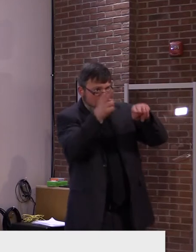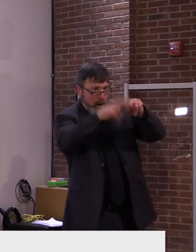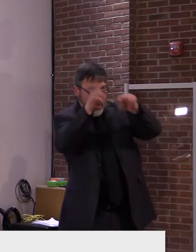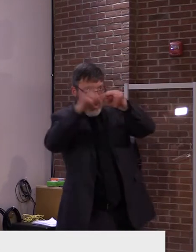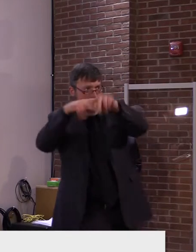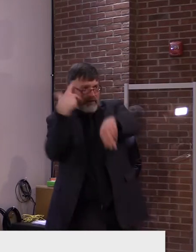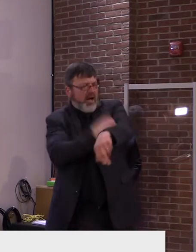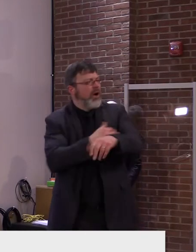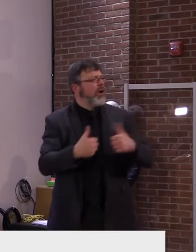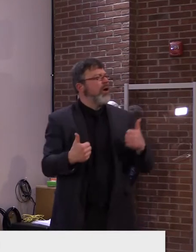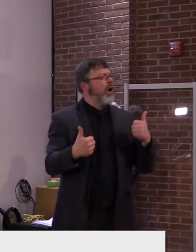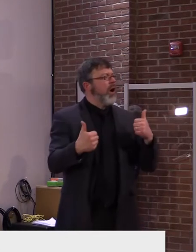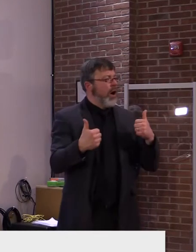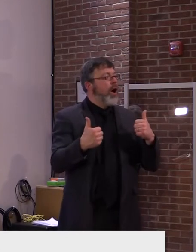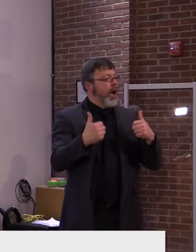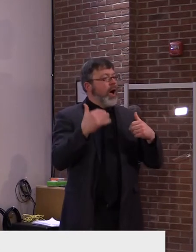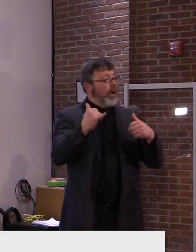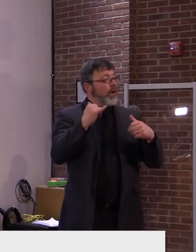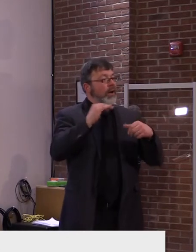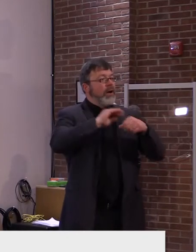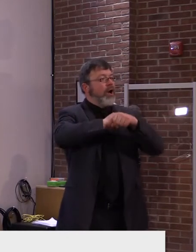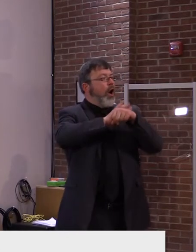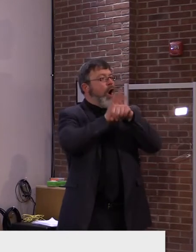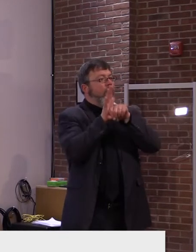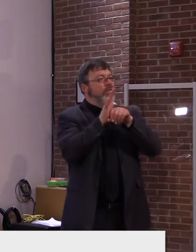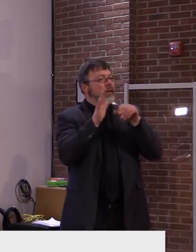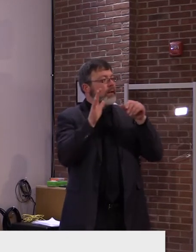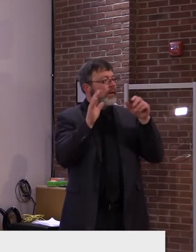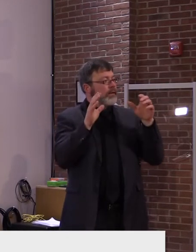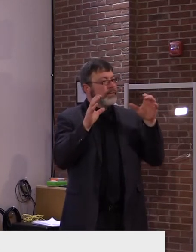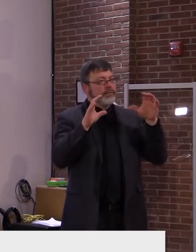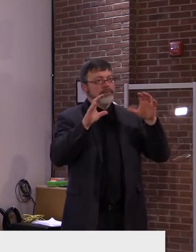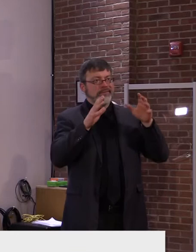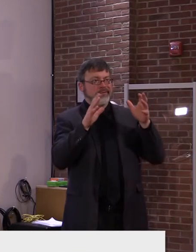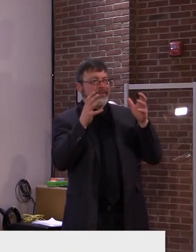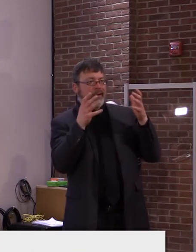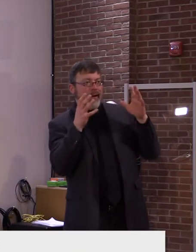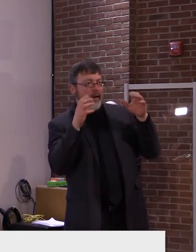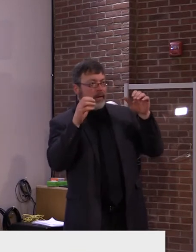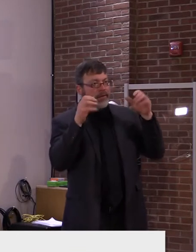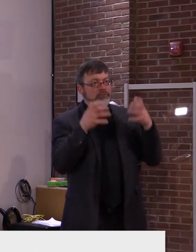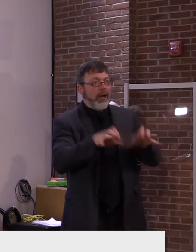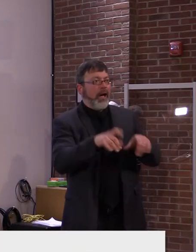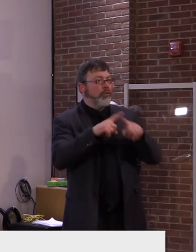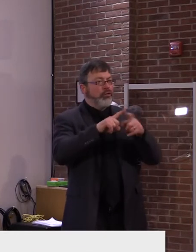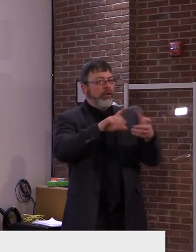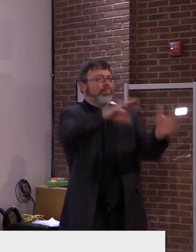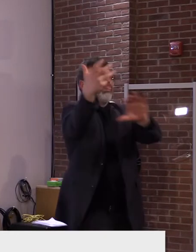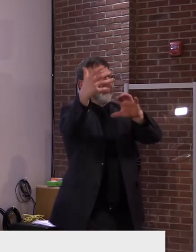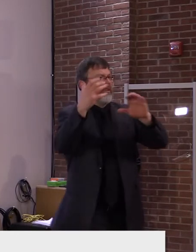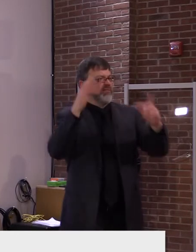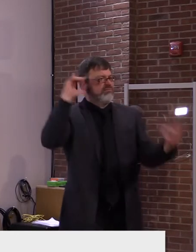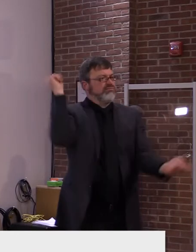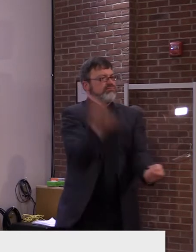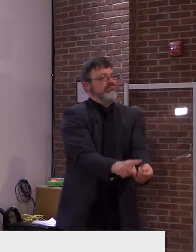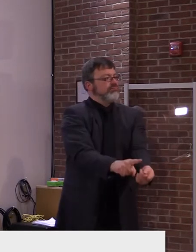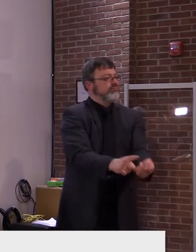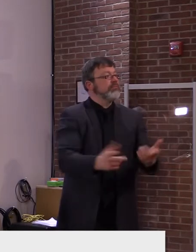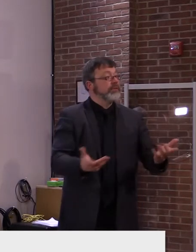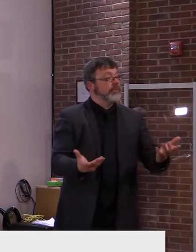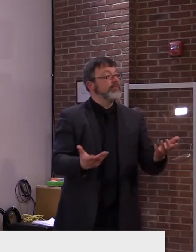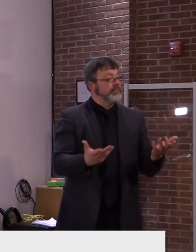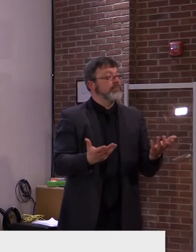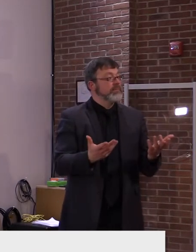there is for a more virulent strain to, uh, occur. And finally, policies are also another